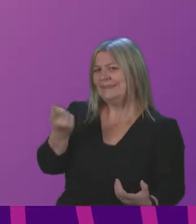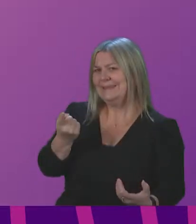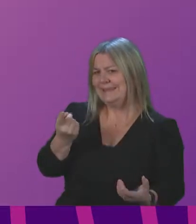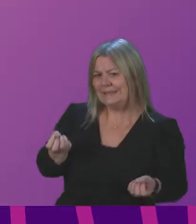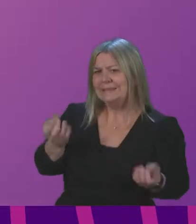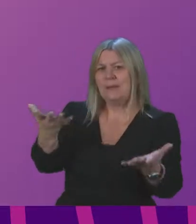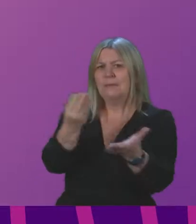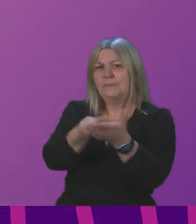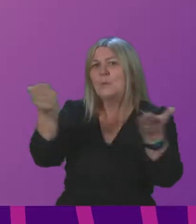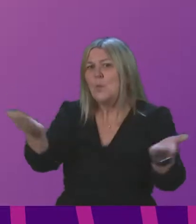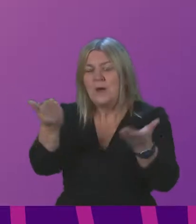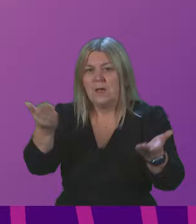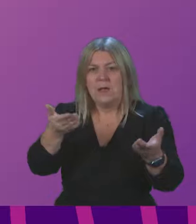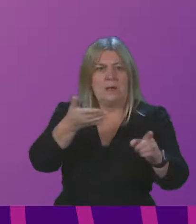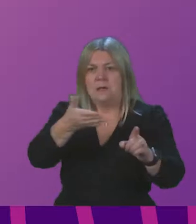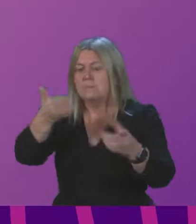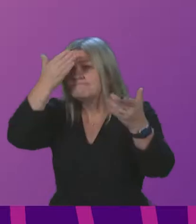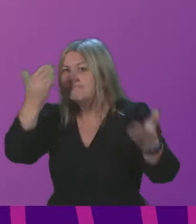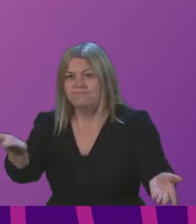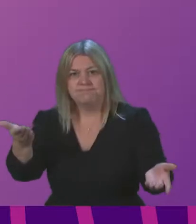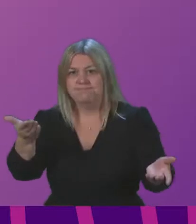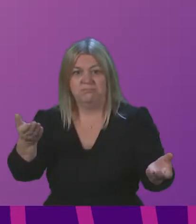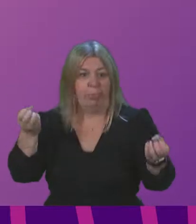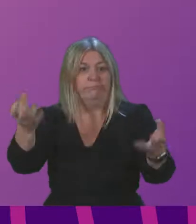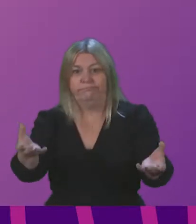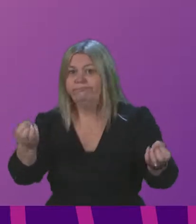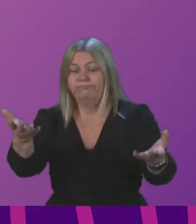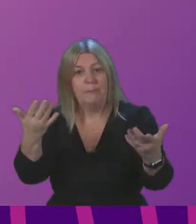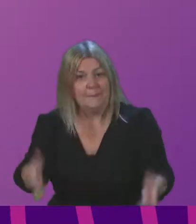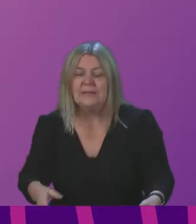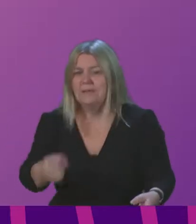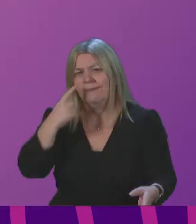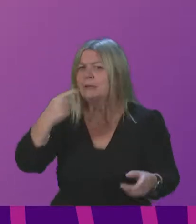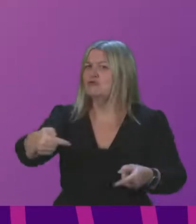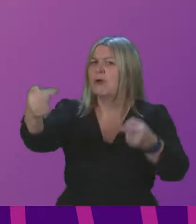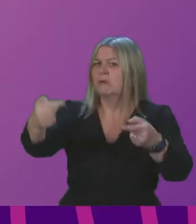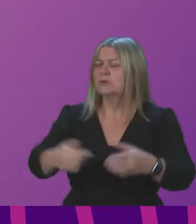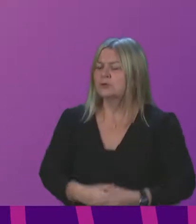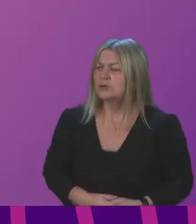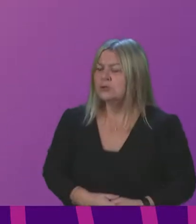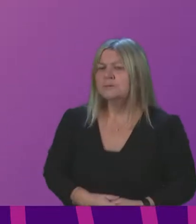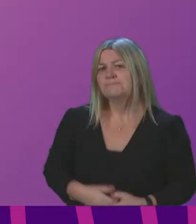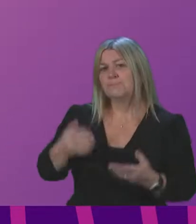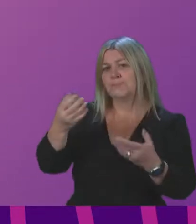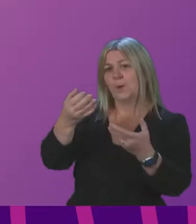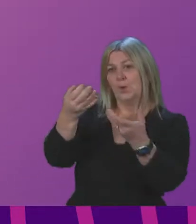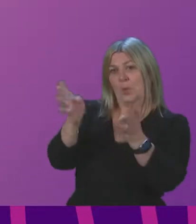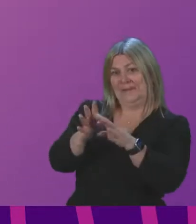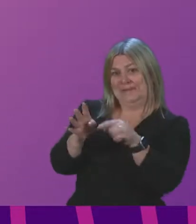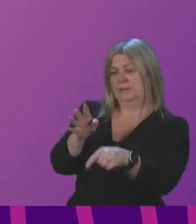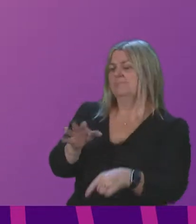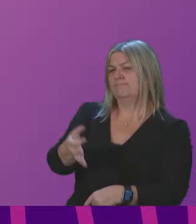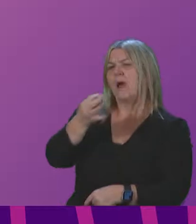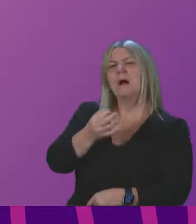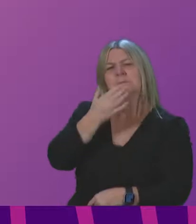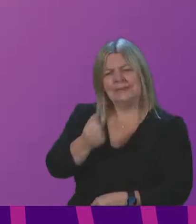spend. This could become even more challenging as we continue our recovery. The committee therefore asked the government to commit to providing transparent